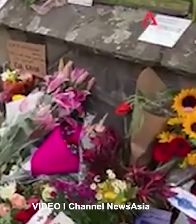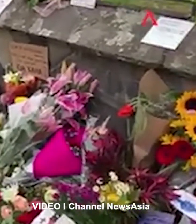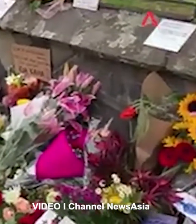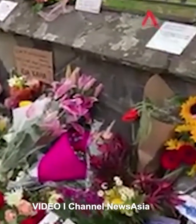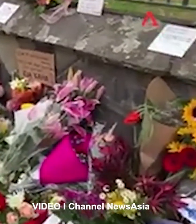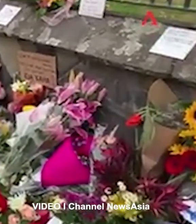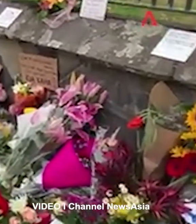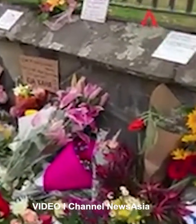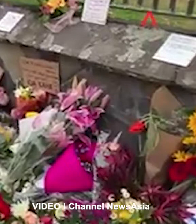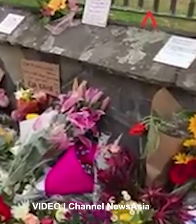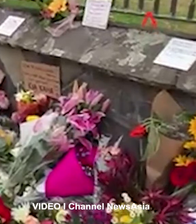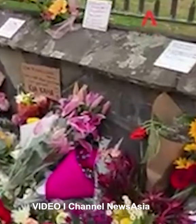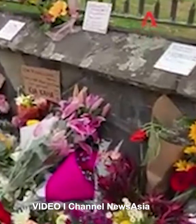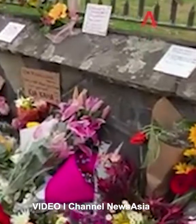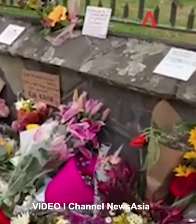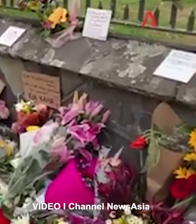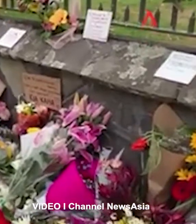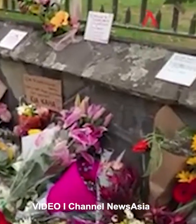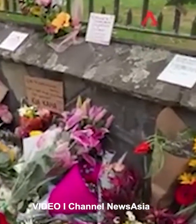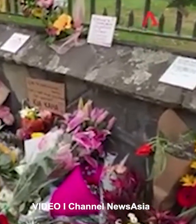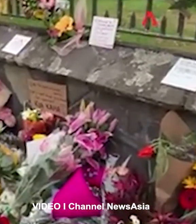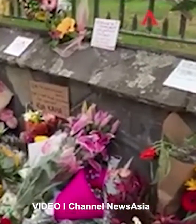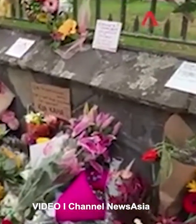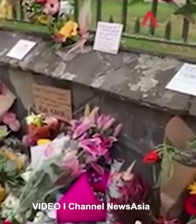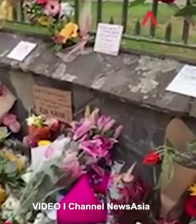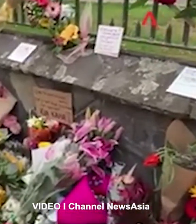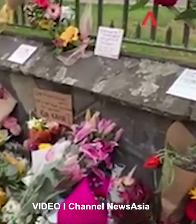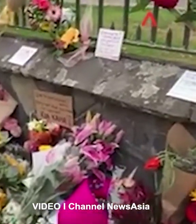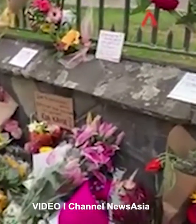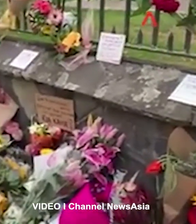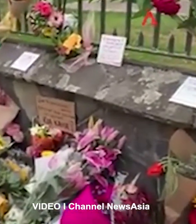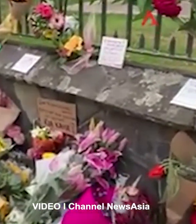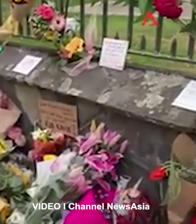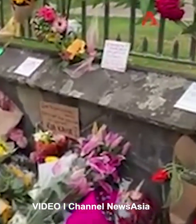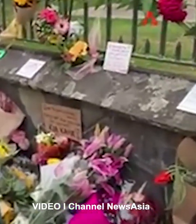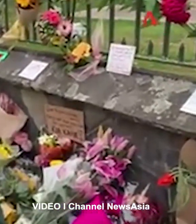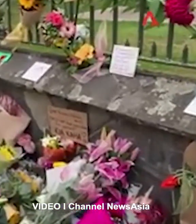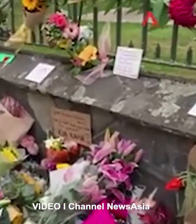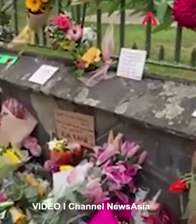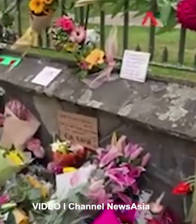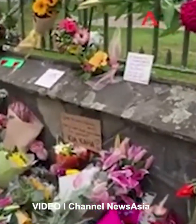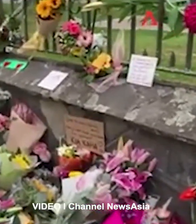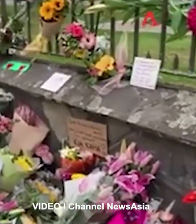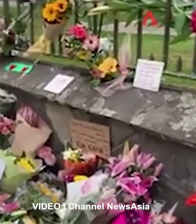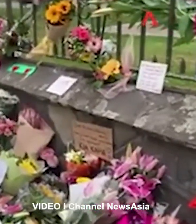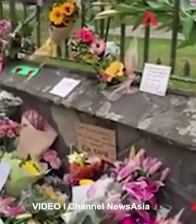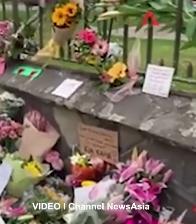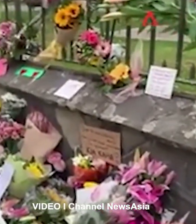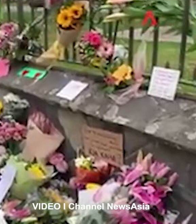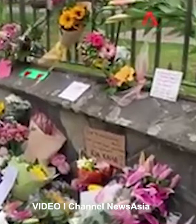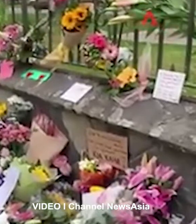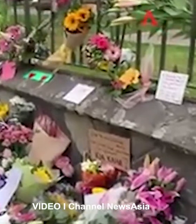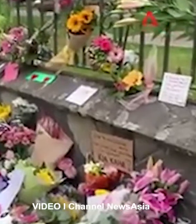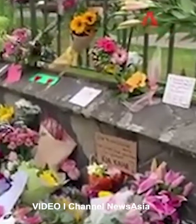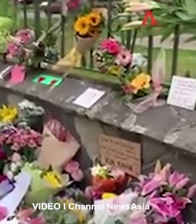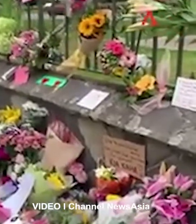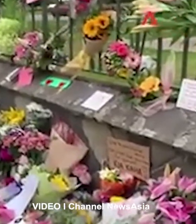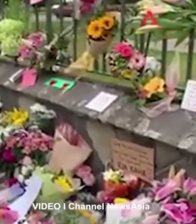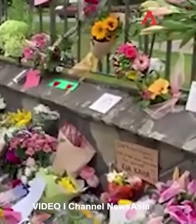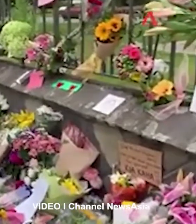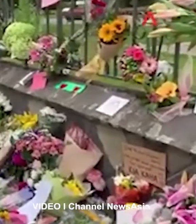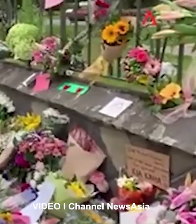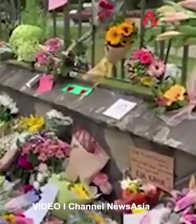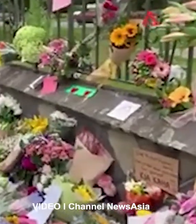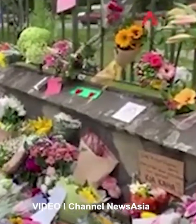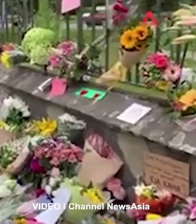continues. We know these events have been traumatic for the community, but particularly for young